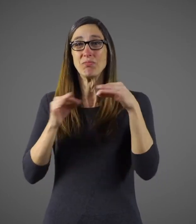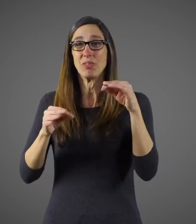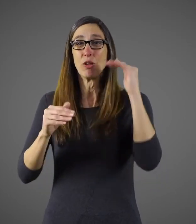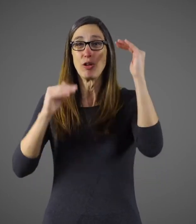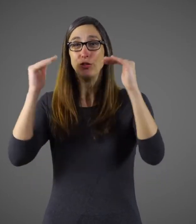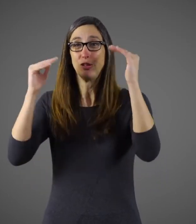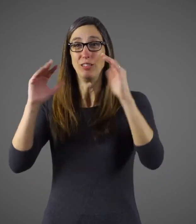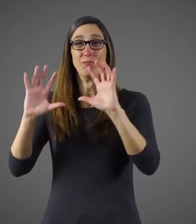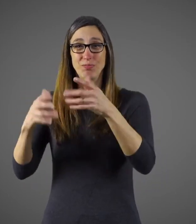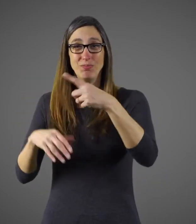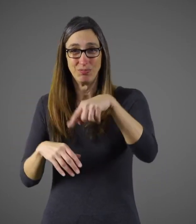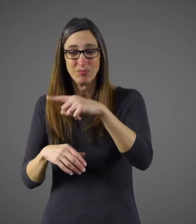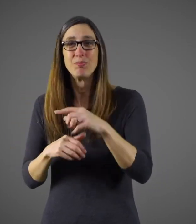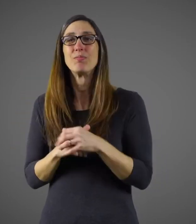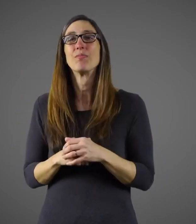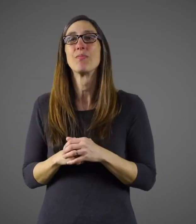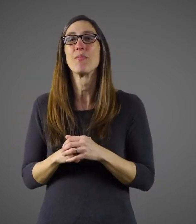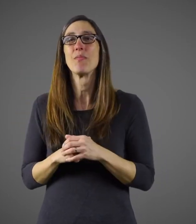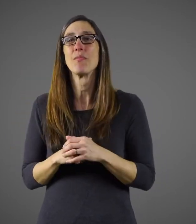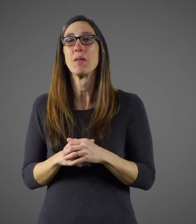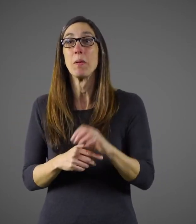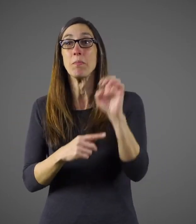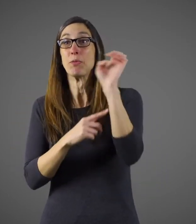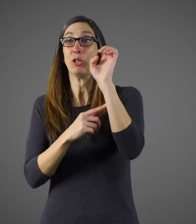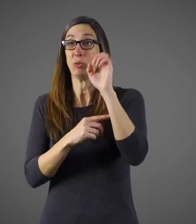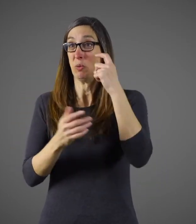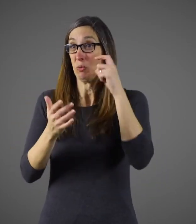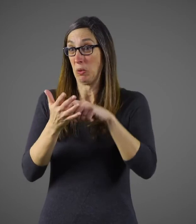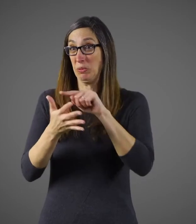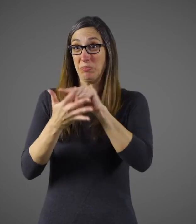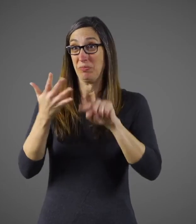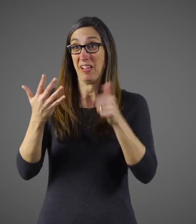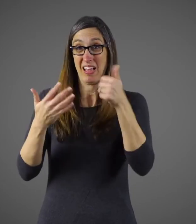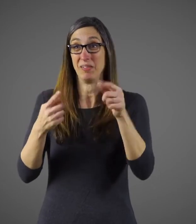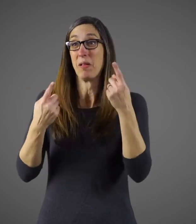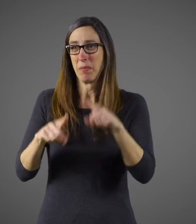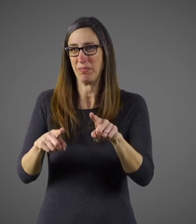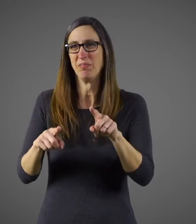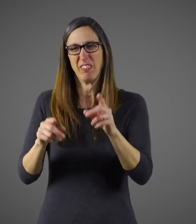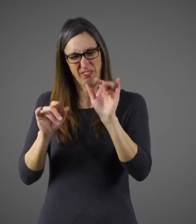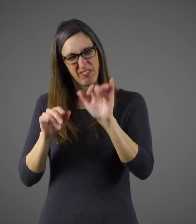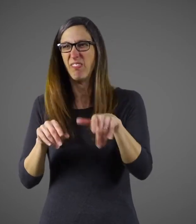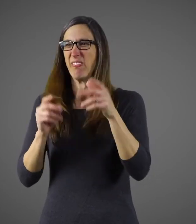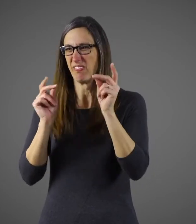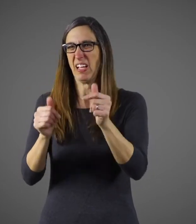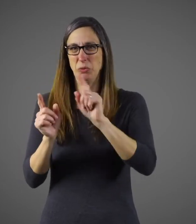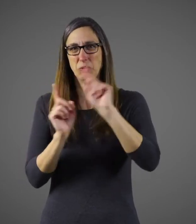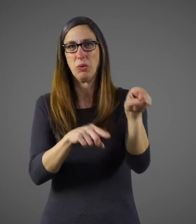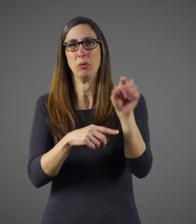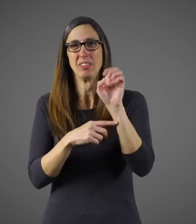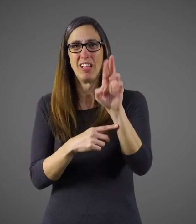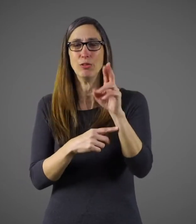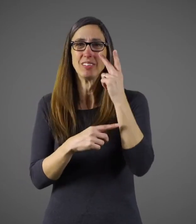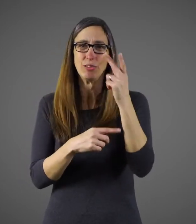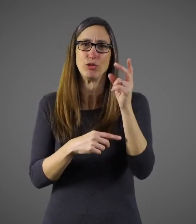Now let's talk about when to take an adult to the ER. If you notice any of these symptoms, go to the ER immediately.